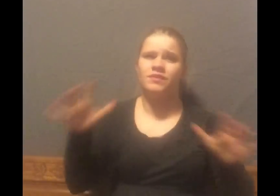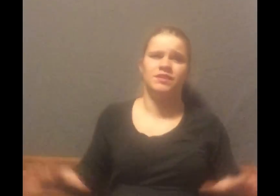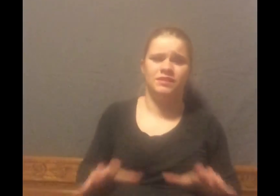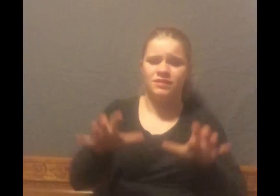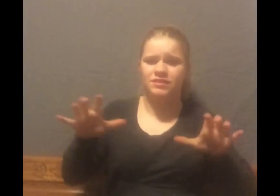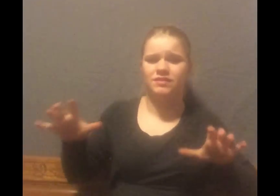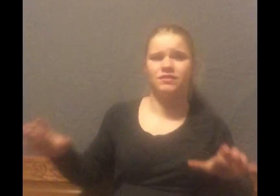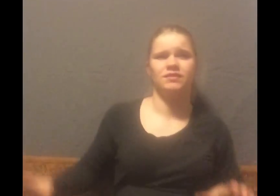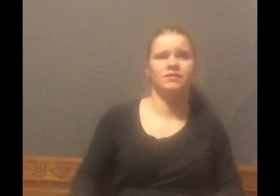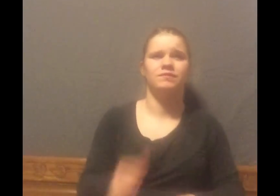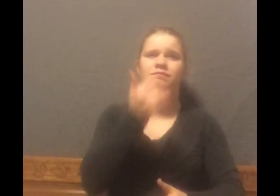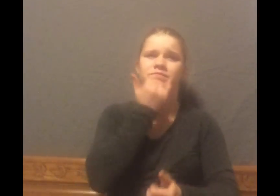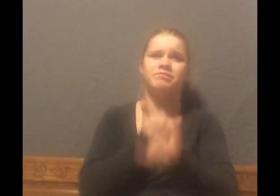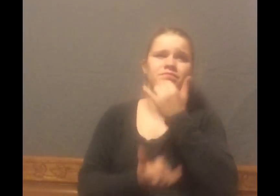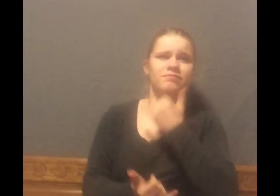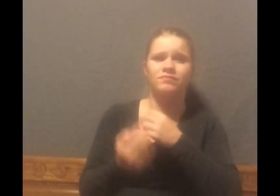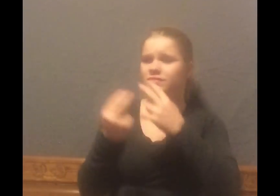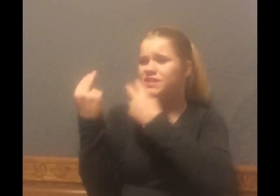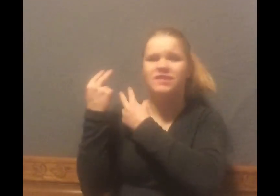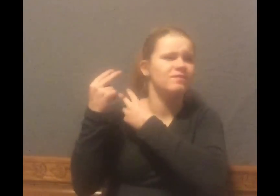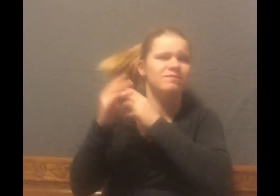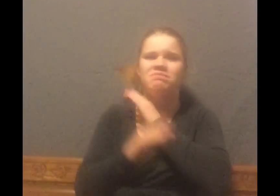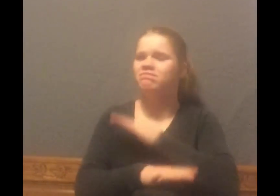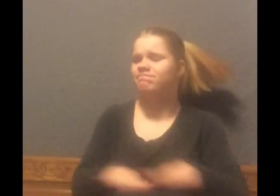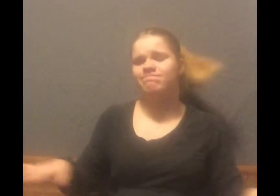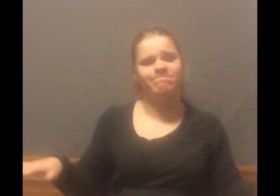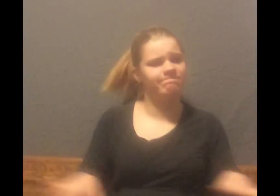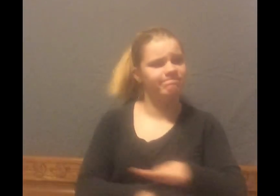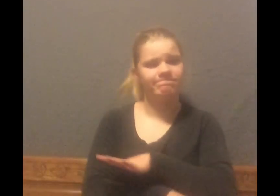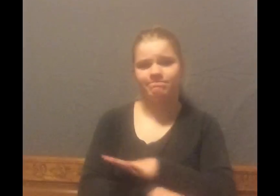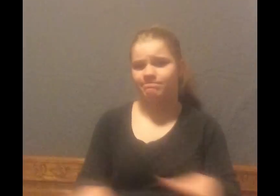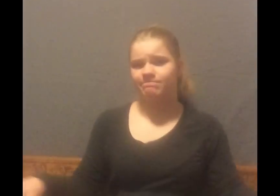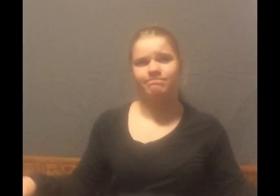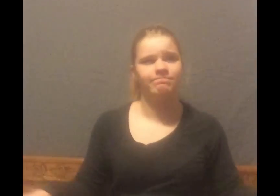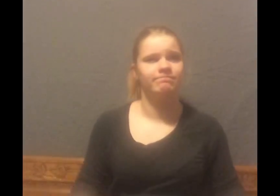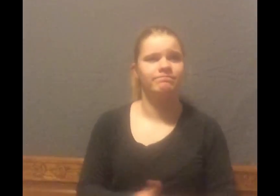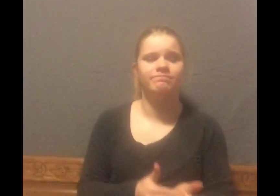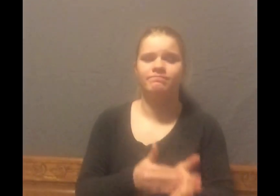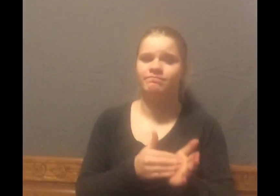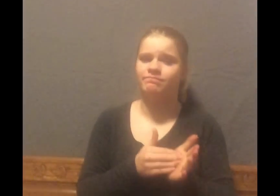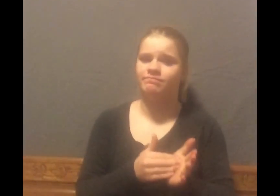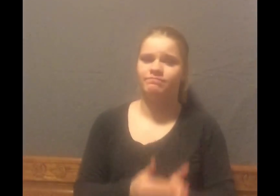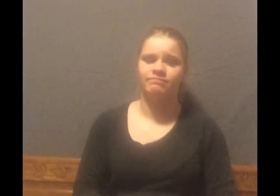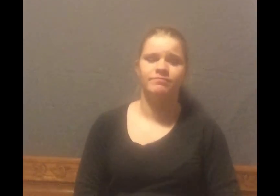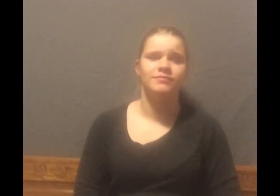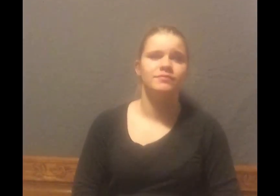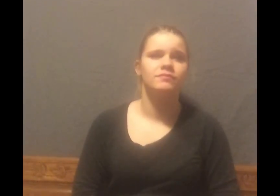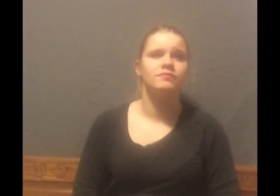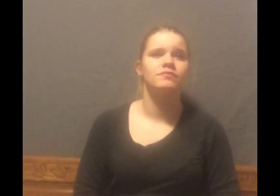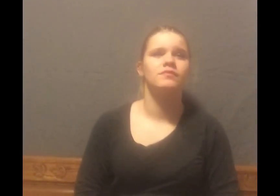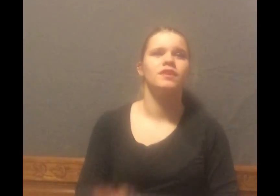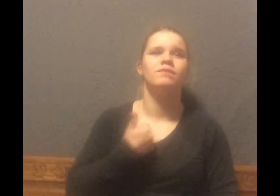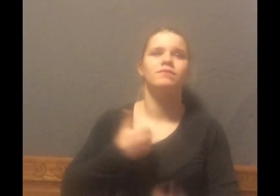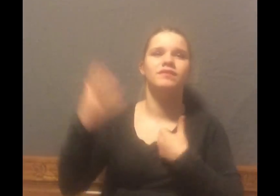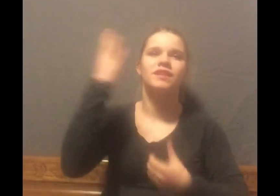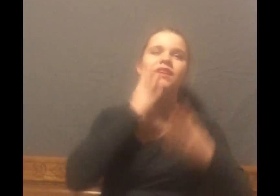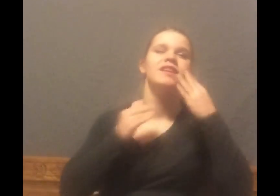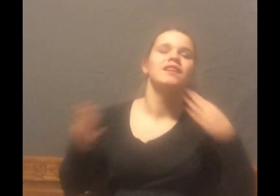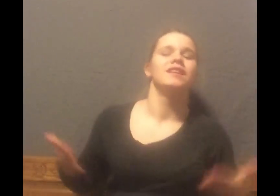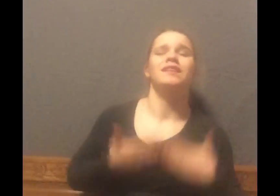And there are choices that I've made that I wouldn't make again I've had my share